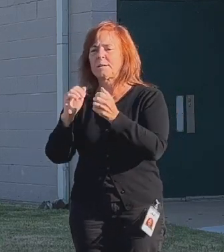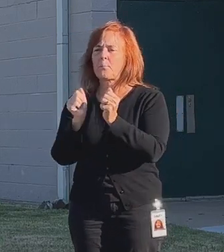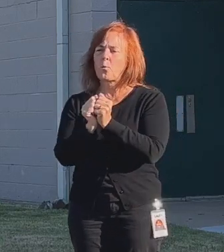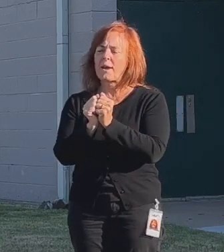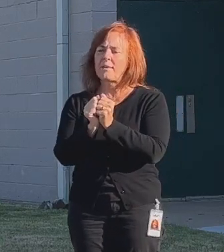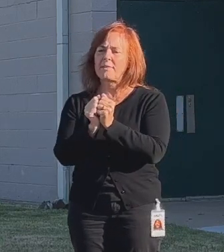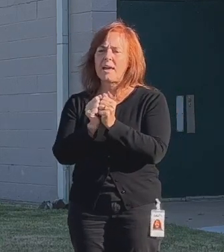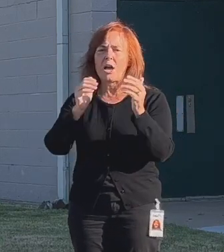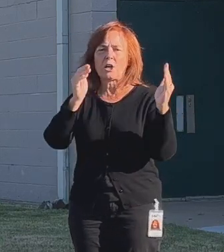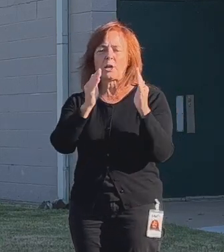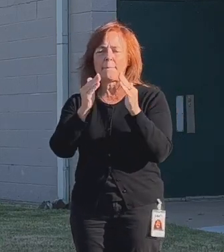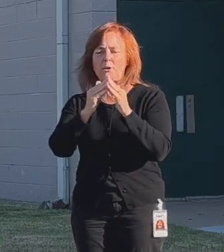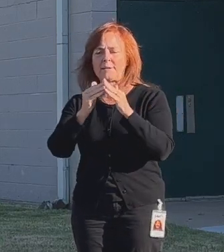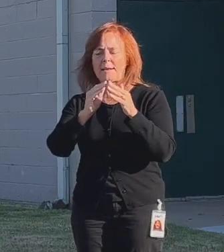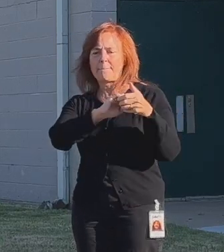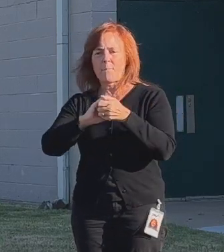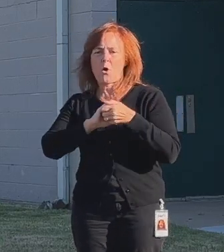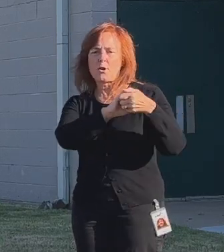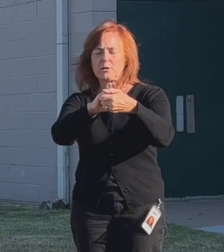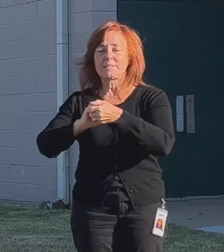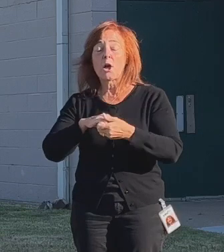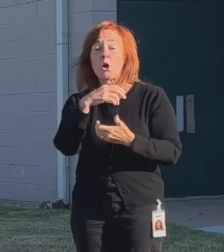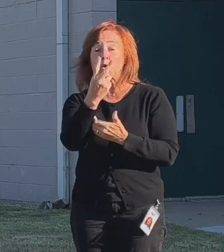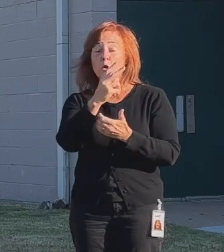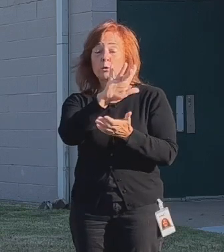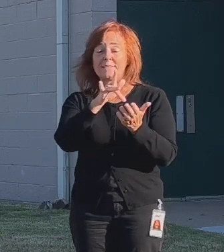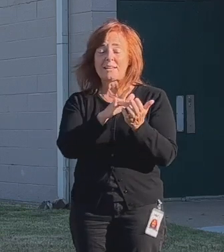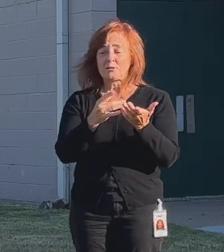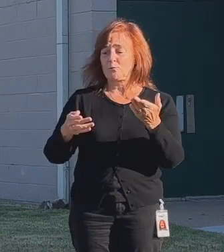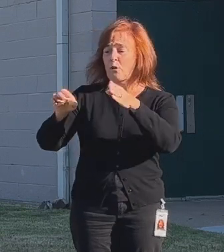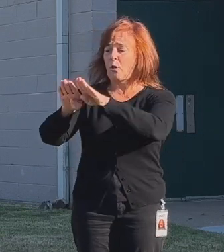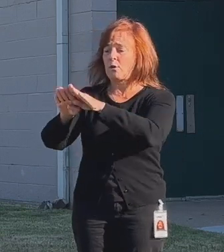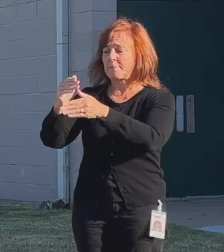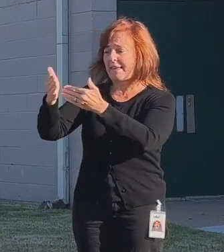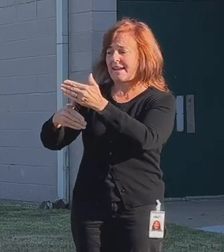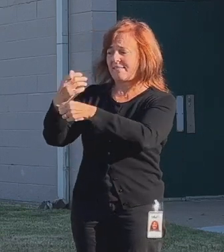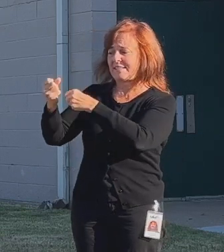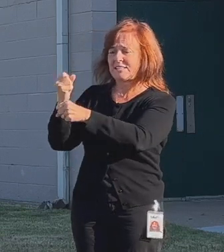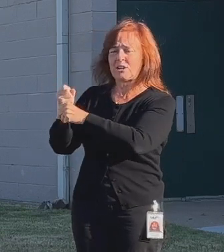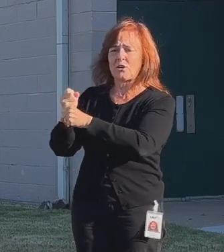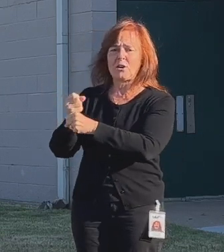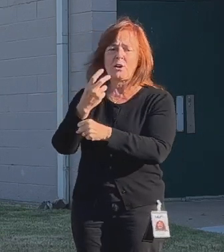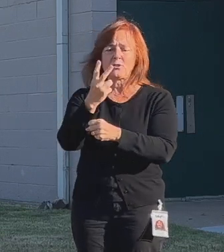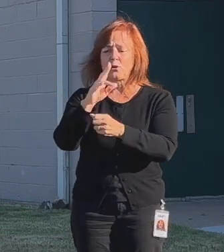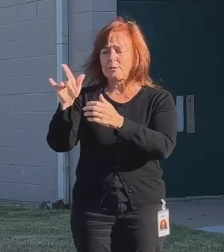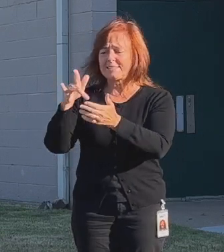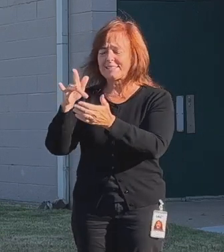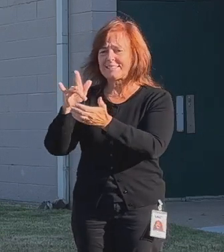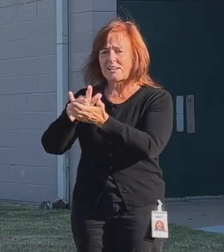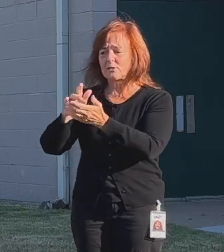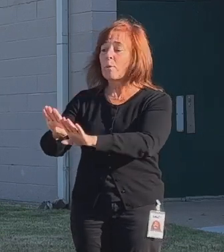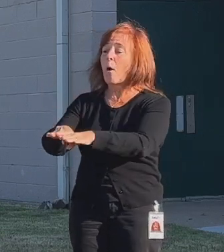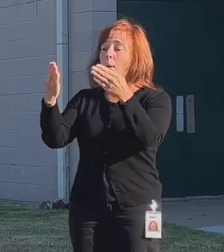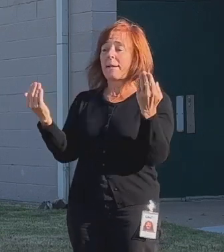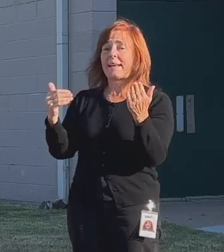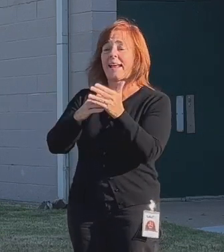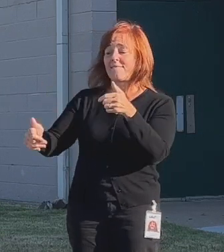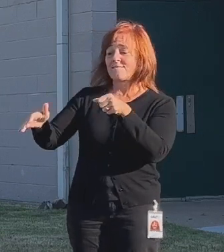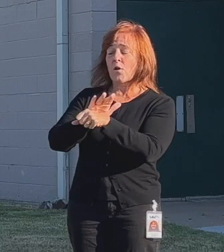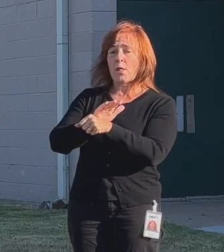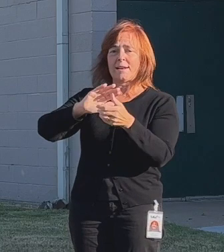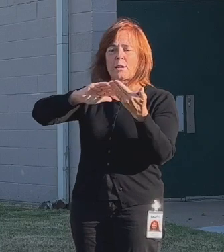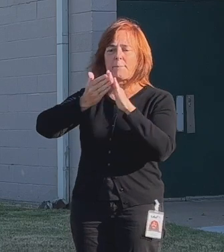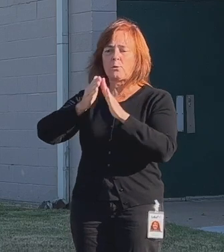community partners. Two centers that have been closed by the end of this year, two centers that have been closed will be reopened fully as